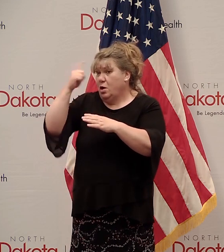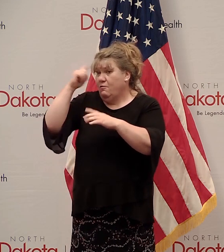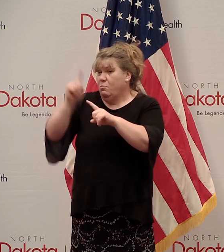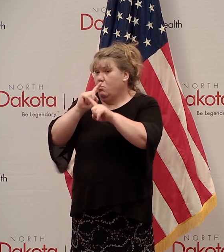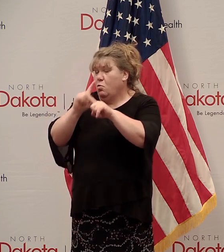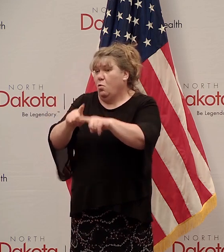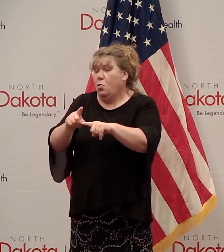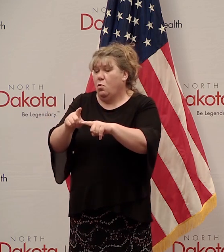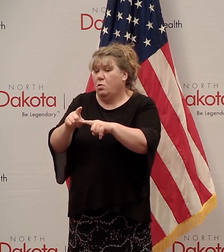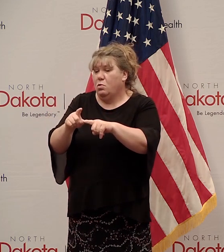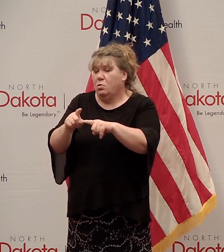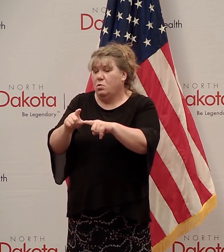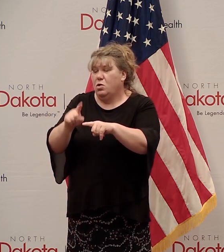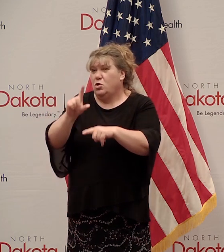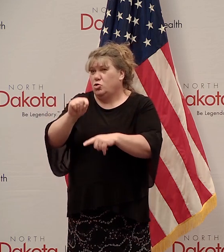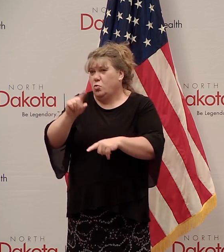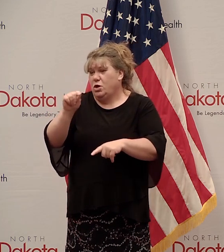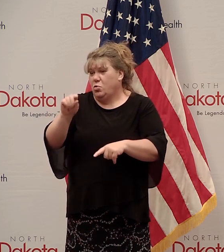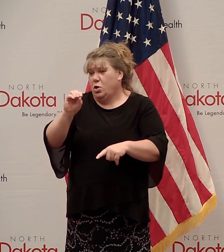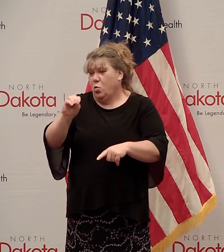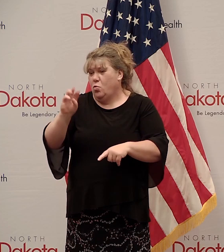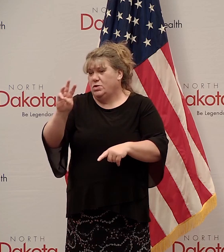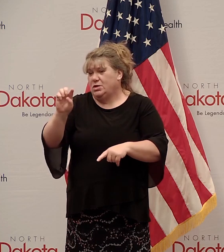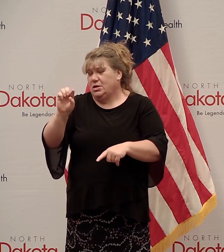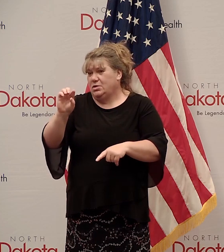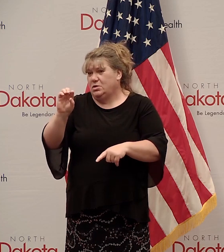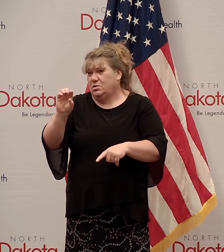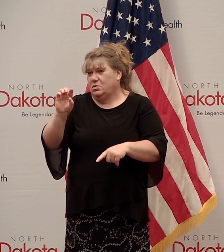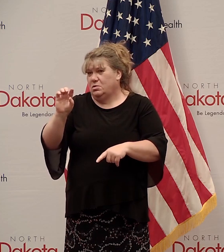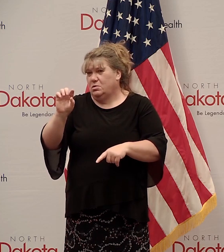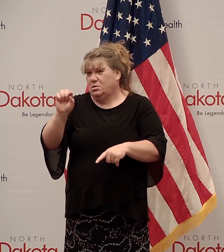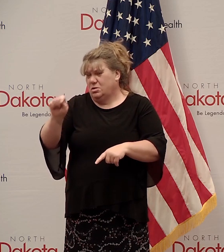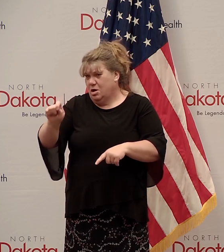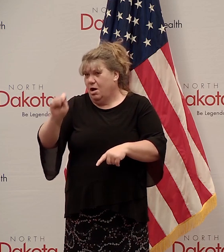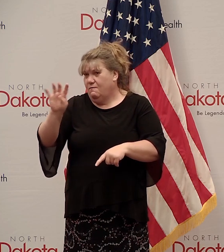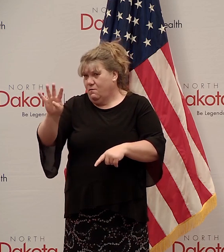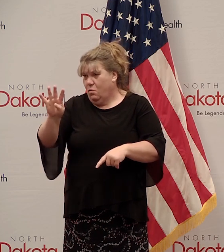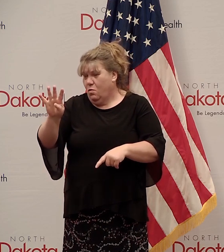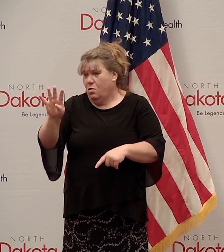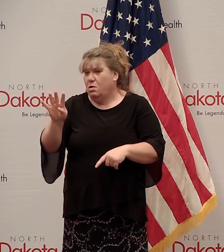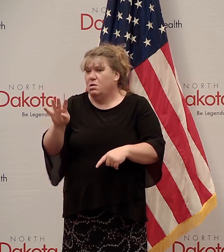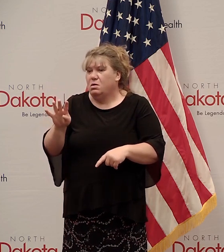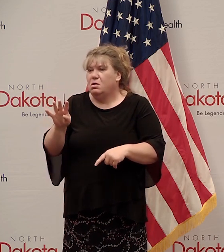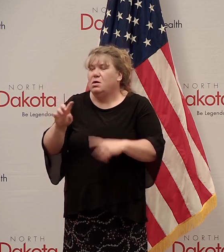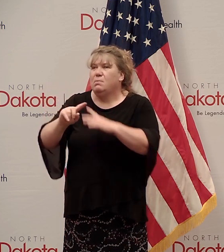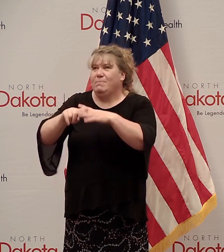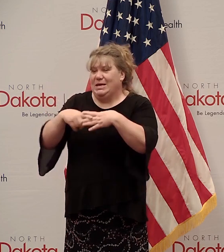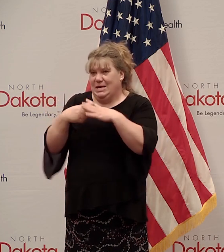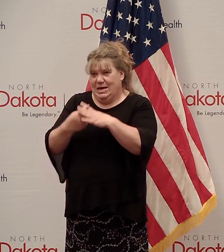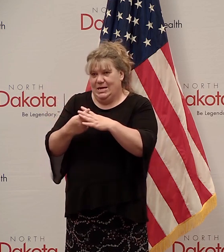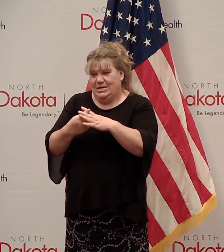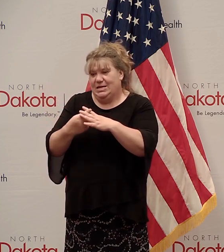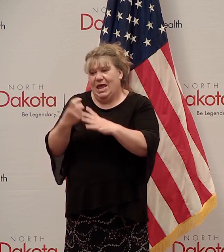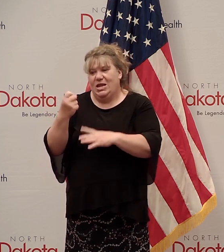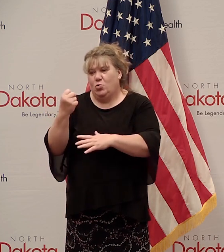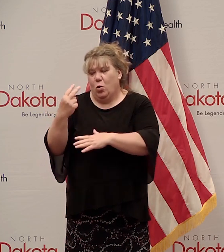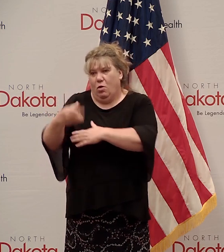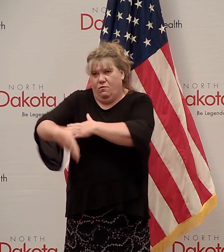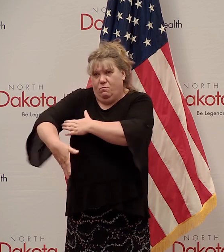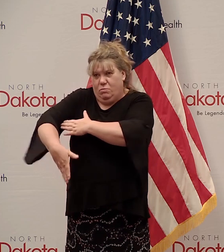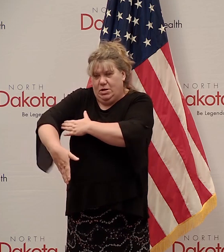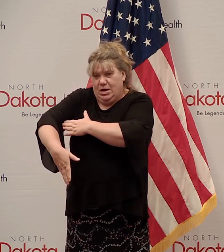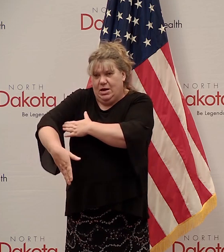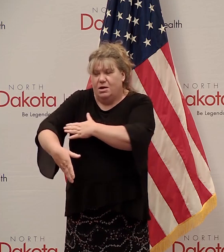the 2020 06.4 takes effect at 12 a.m. So